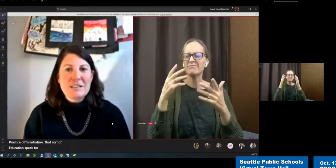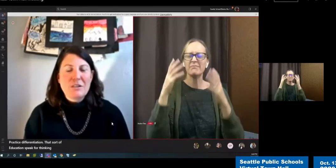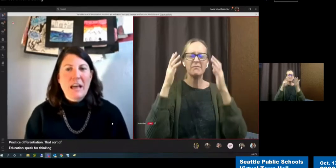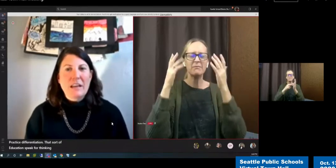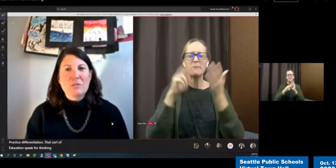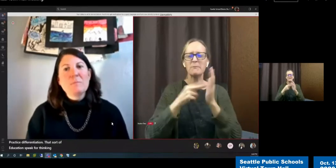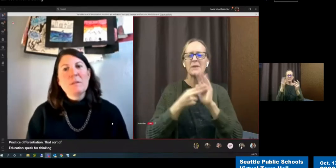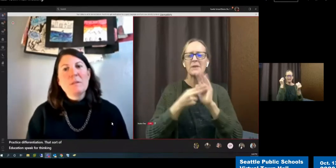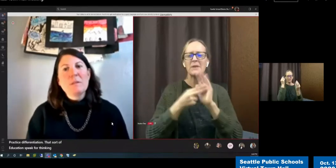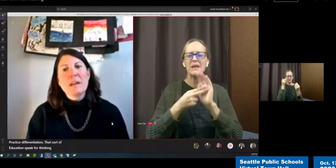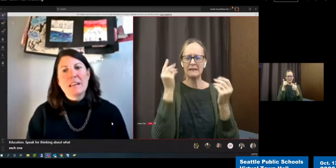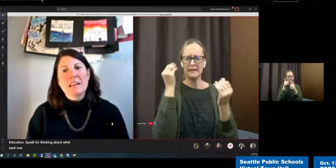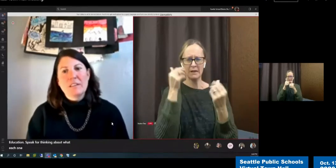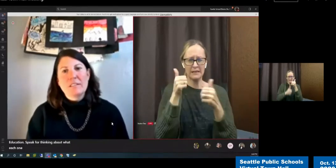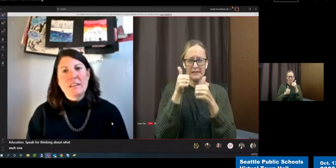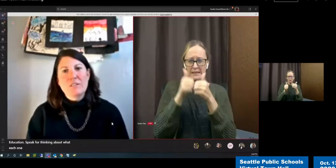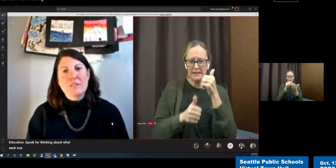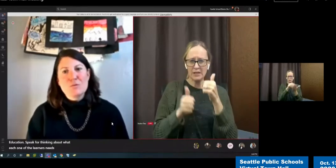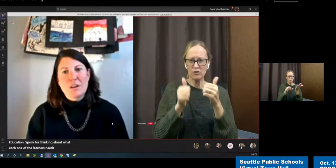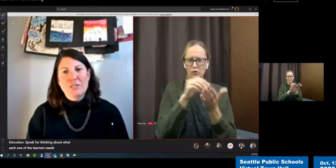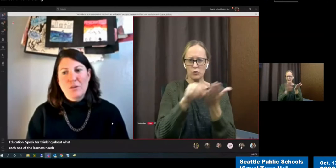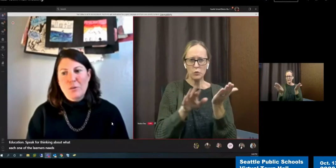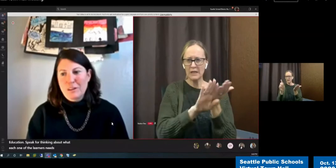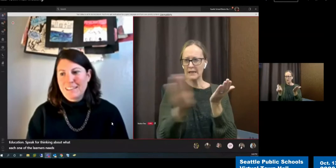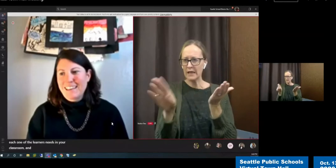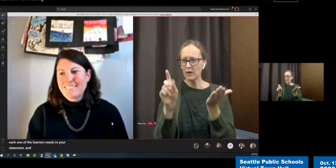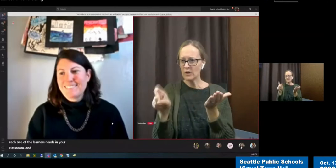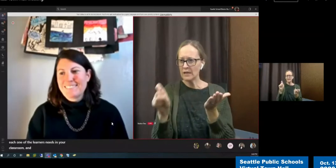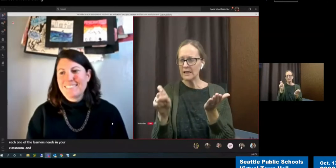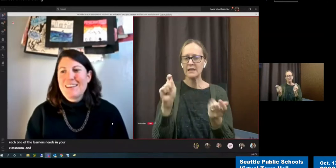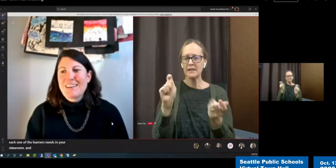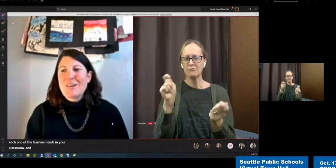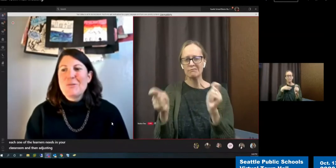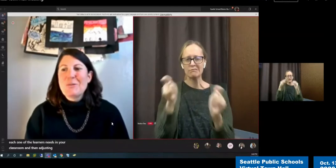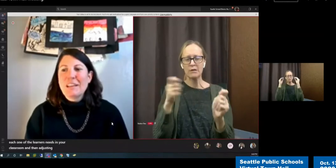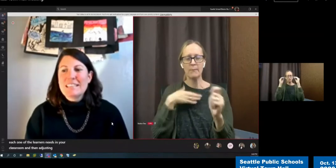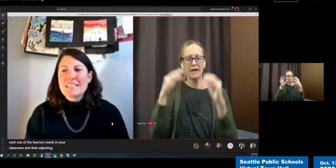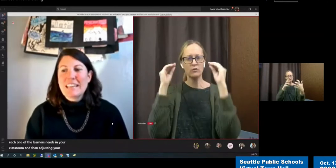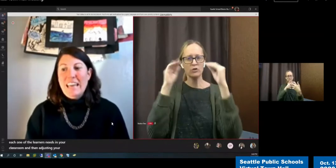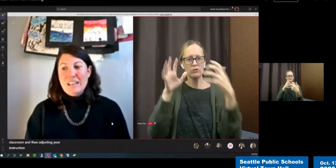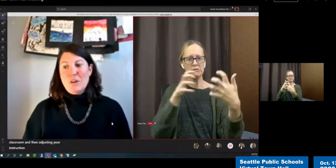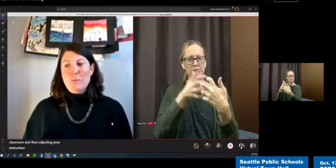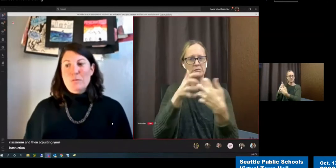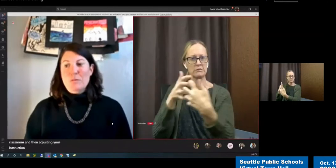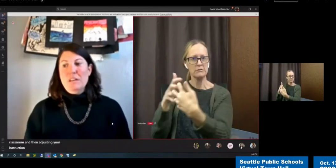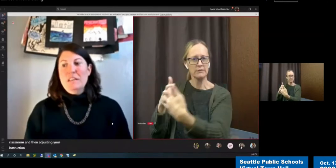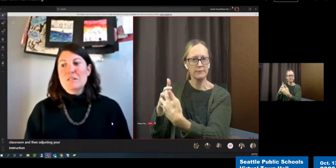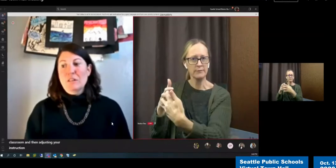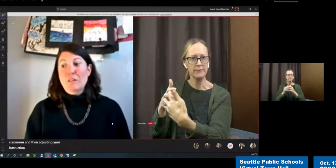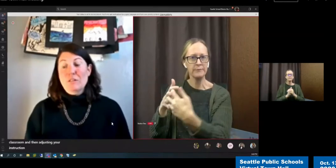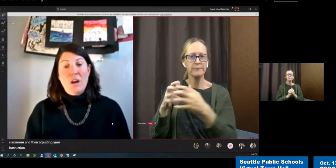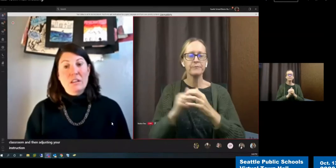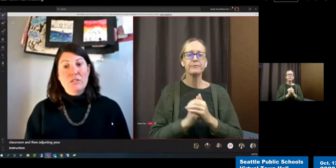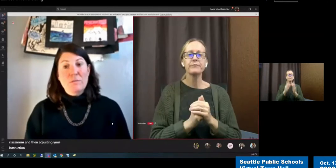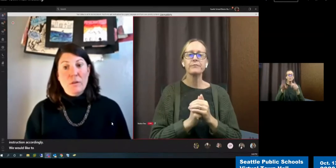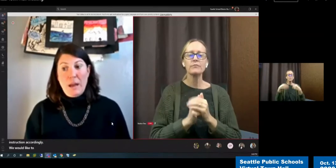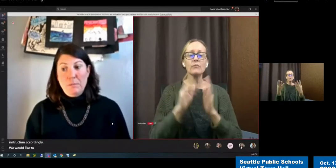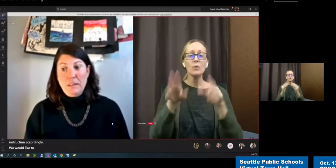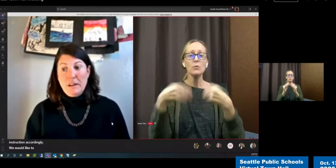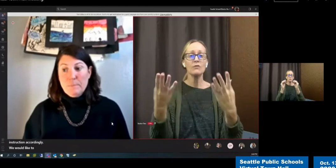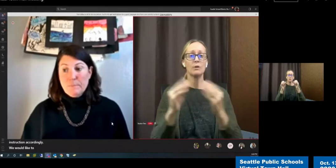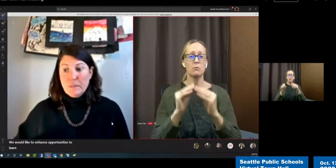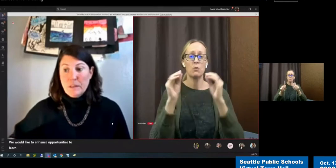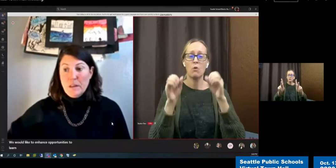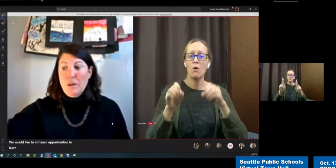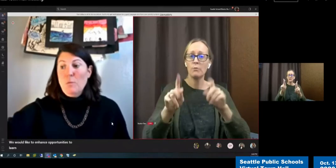needs in your classroom and then adjusting your instruction accordingly. We would like to enhance opportunities to learn knowledge and vocabulary.